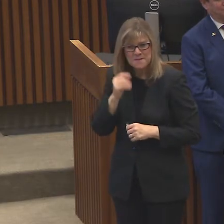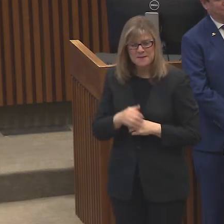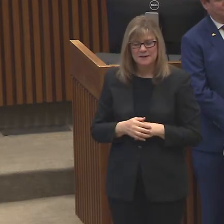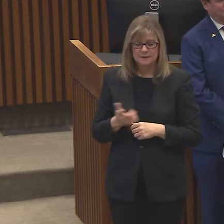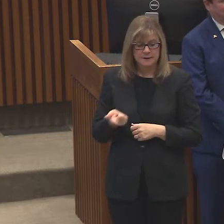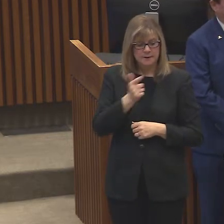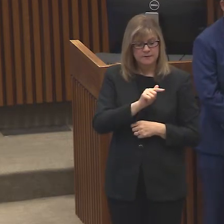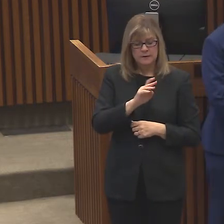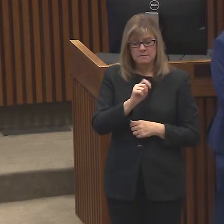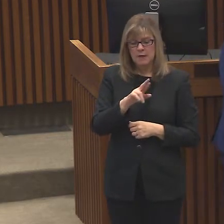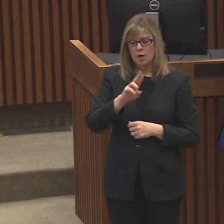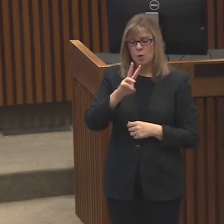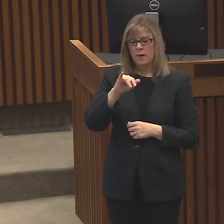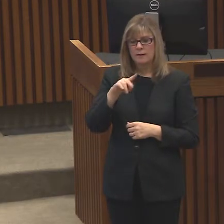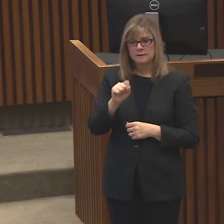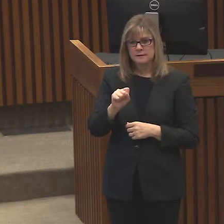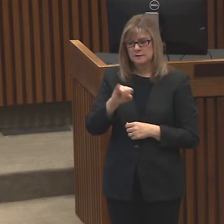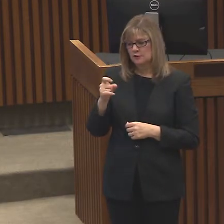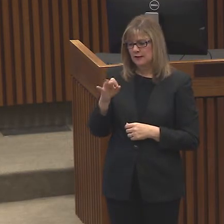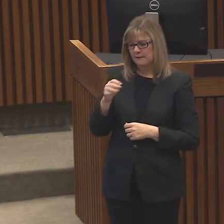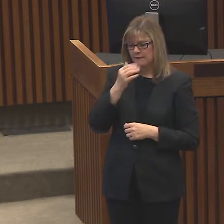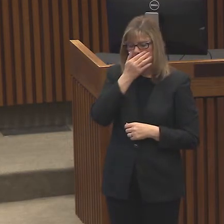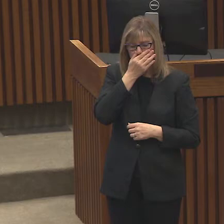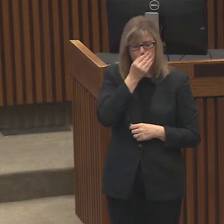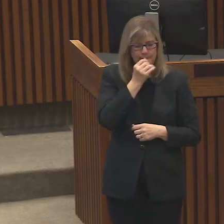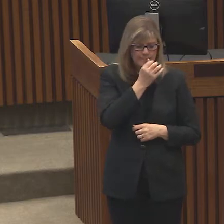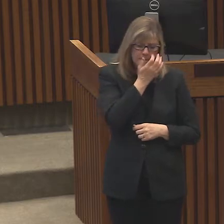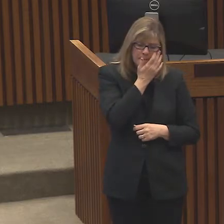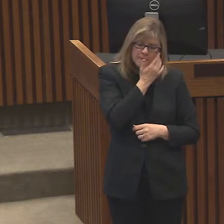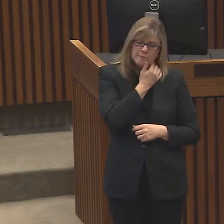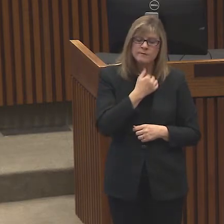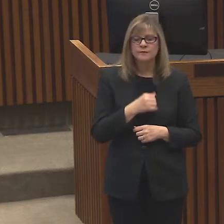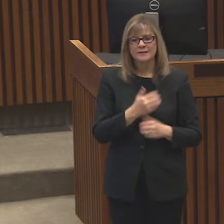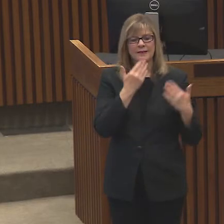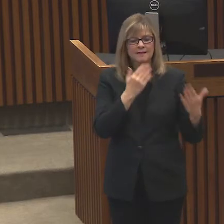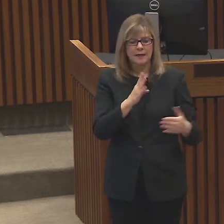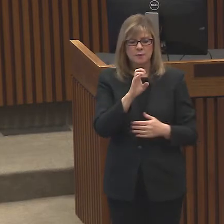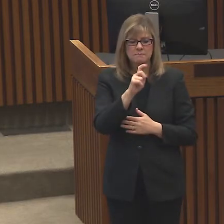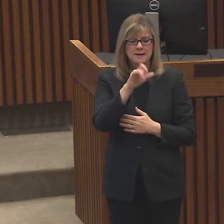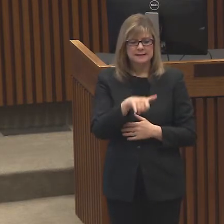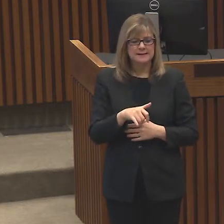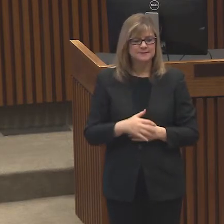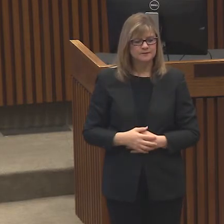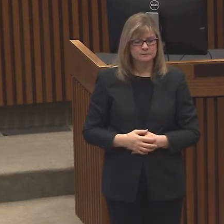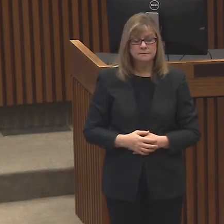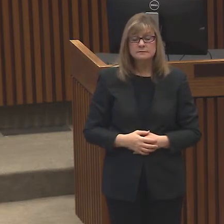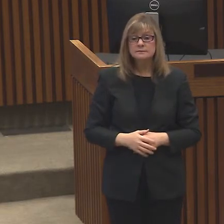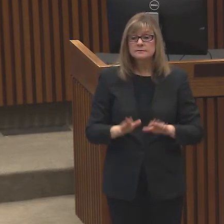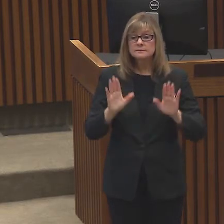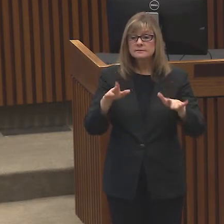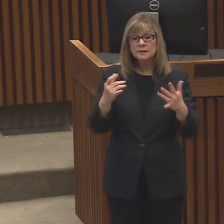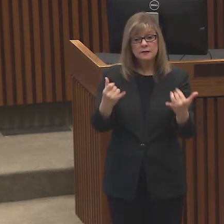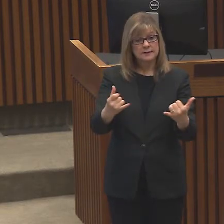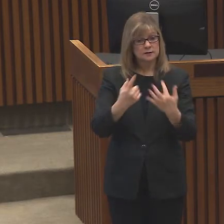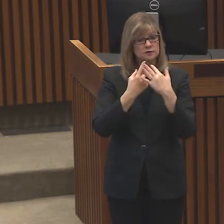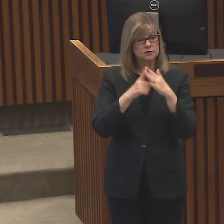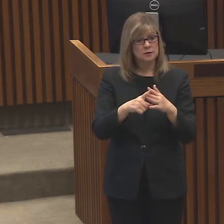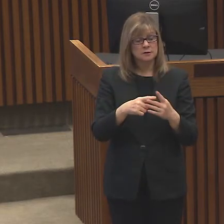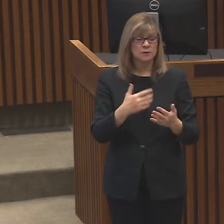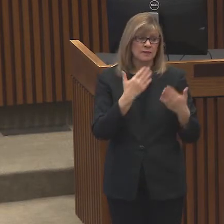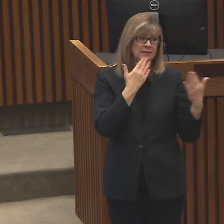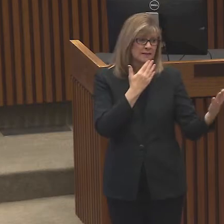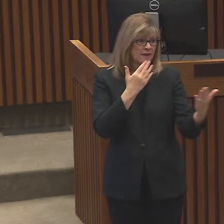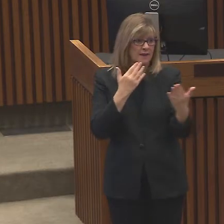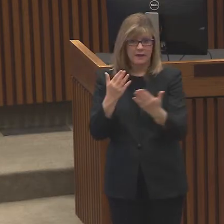Mayor Williams. Jeff. Thank you, Betsy. Now I just need to begin by thanking the entire leadership